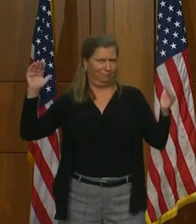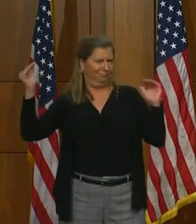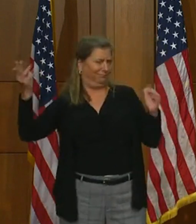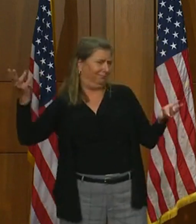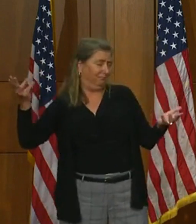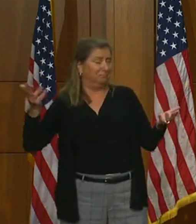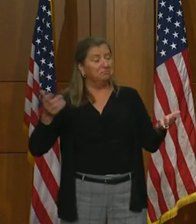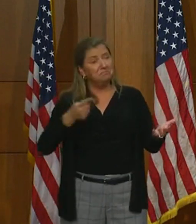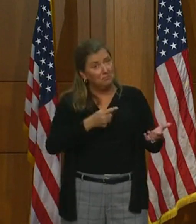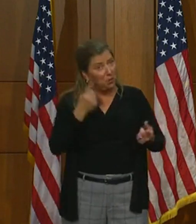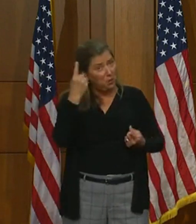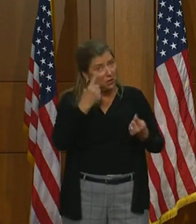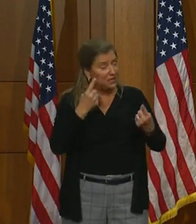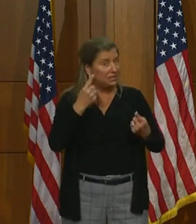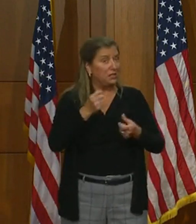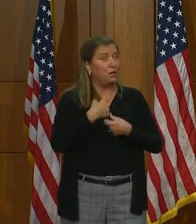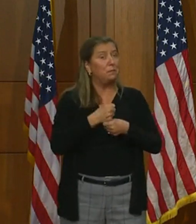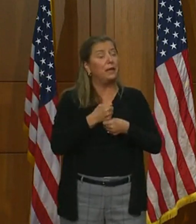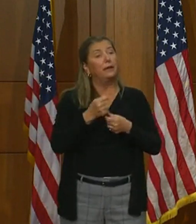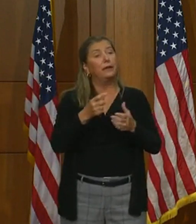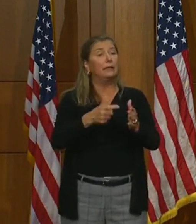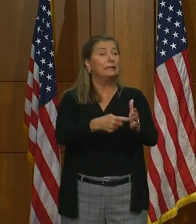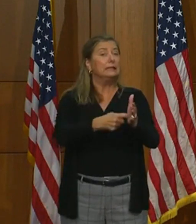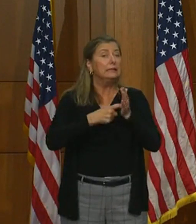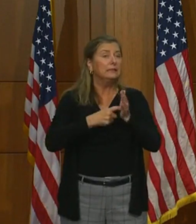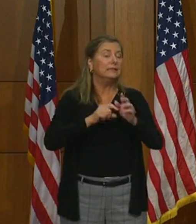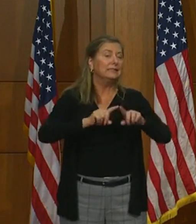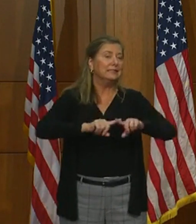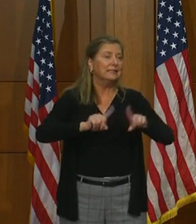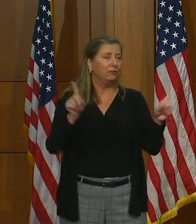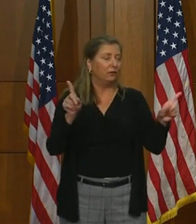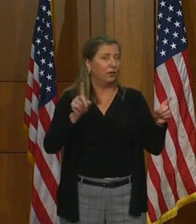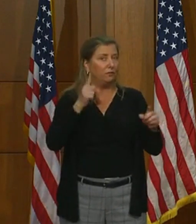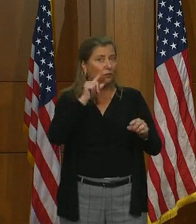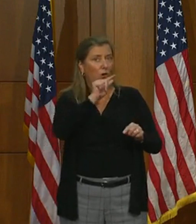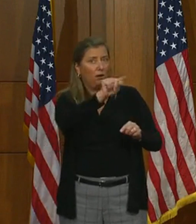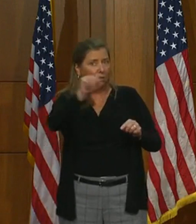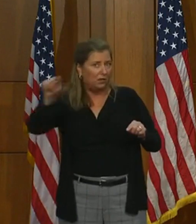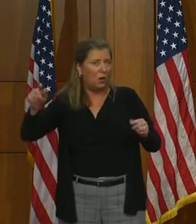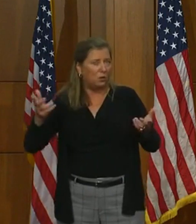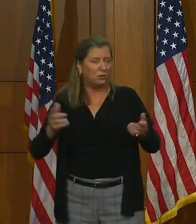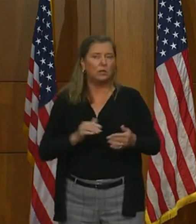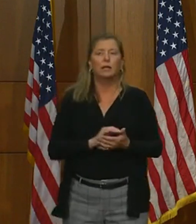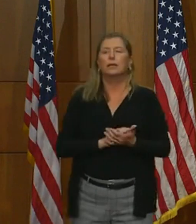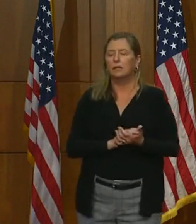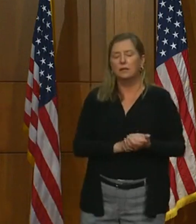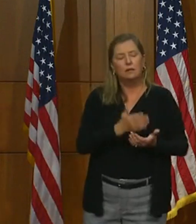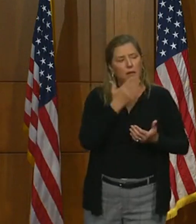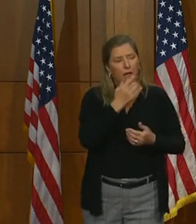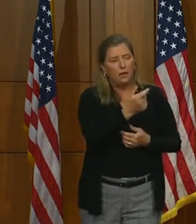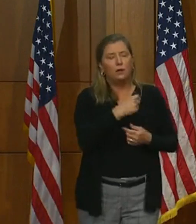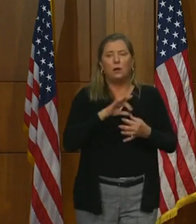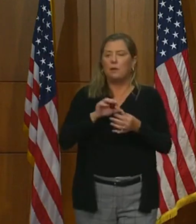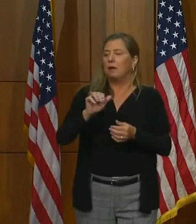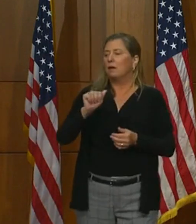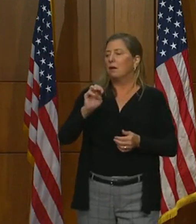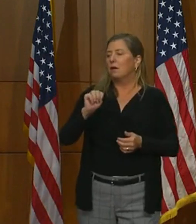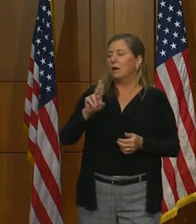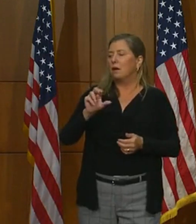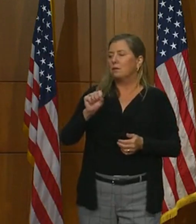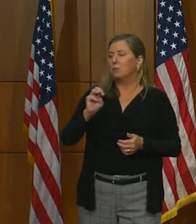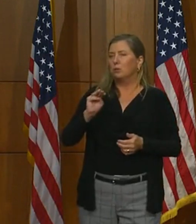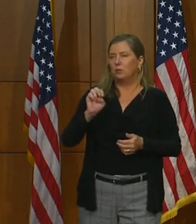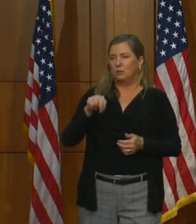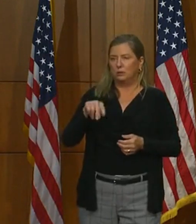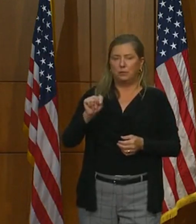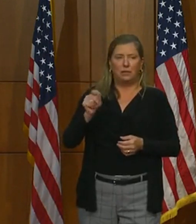making independent requirements for those larger amusement parks? Jackie, thanks for the question. It was regarding the amusement parks. And we've